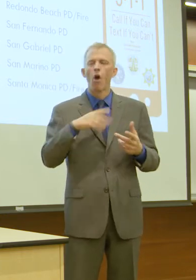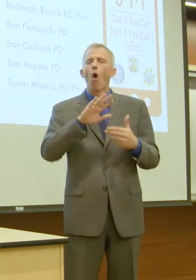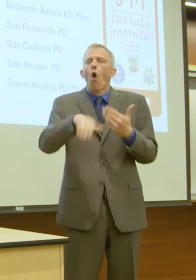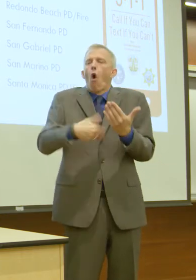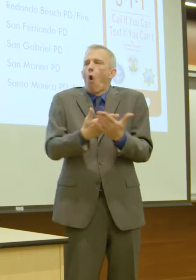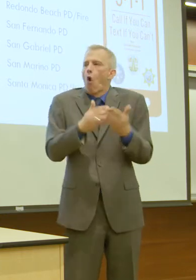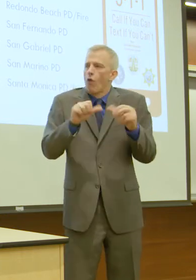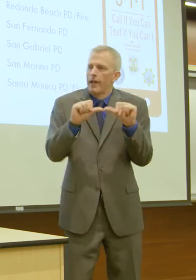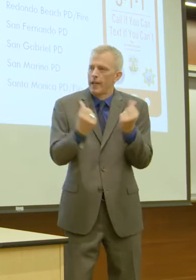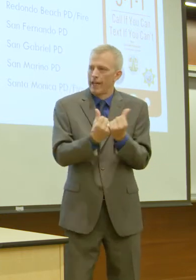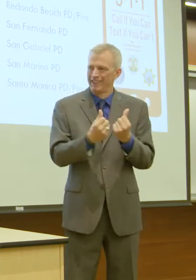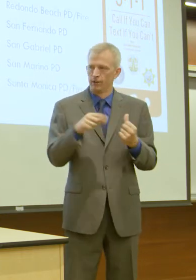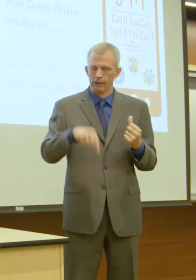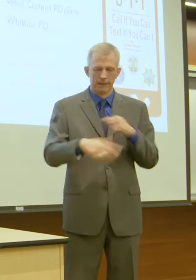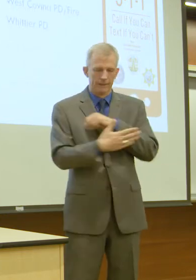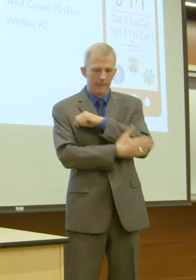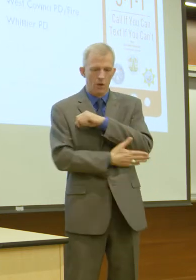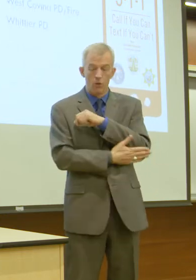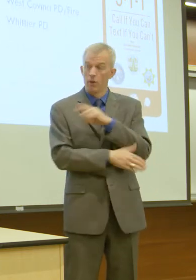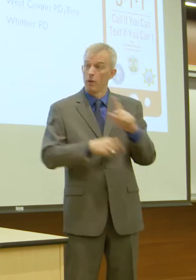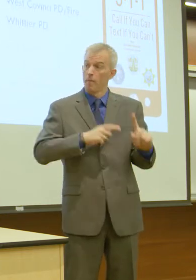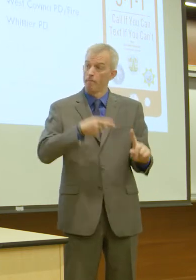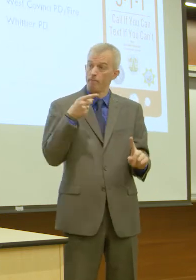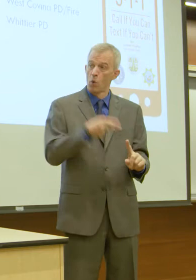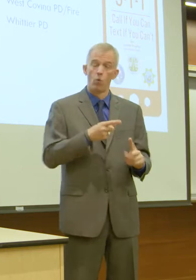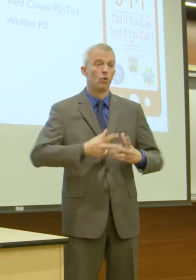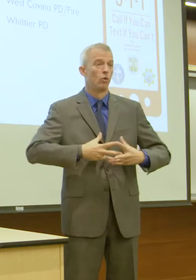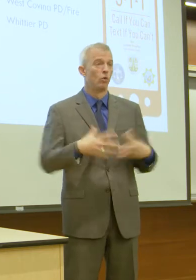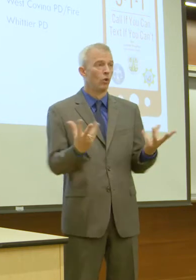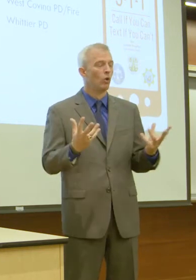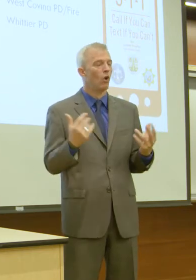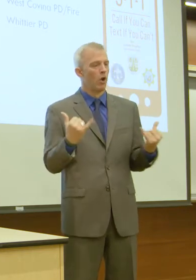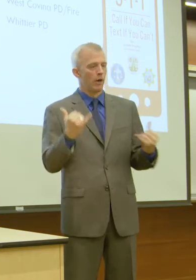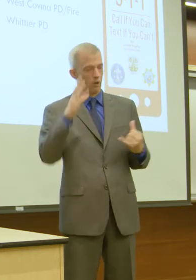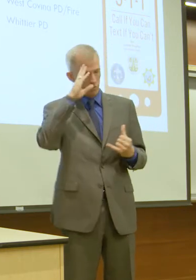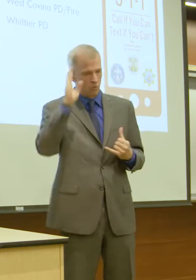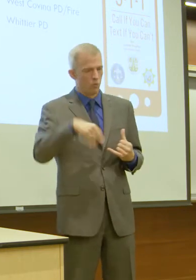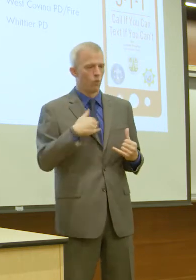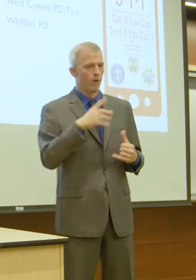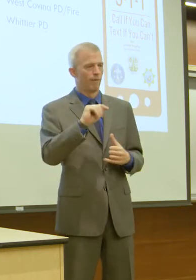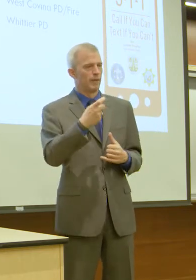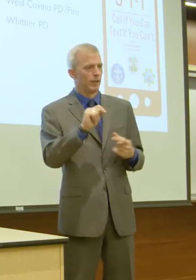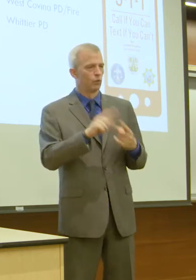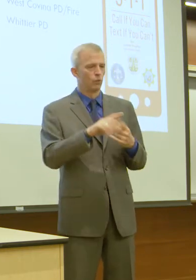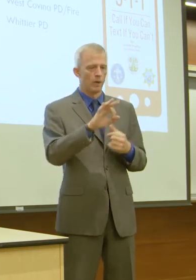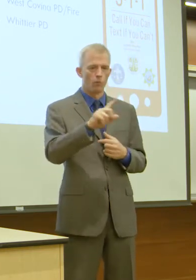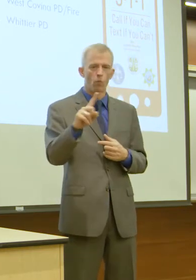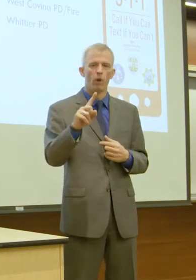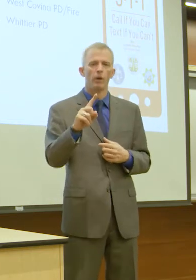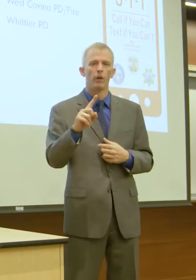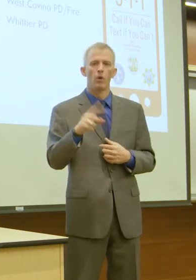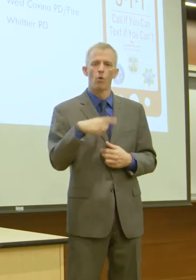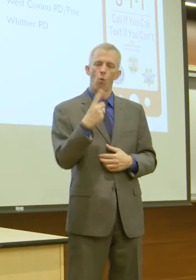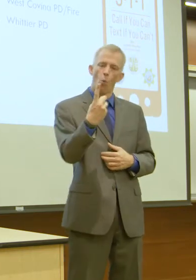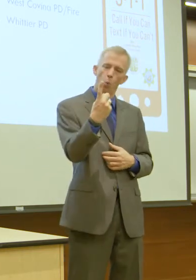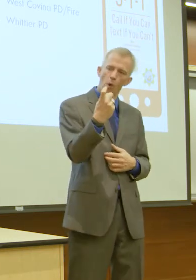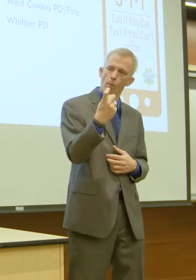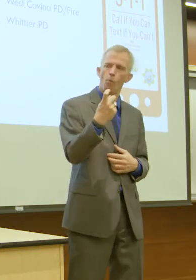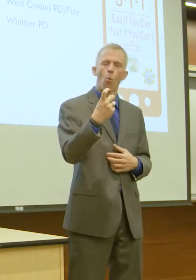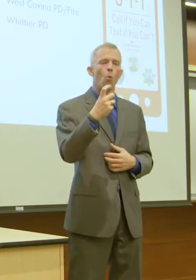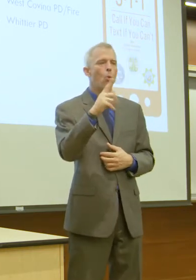This is what it comes down to that now knowing that we have Texas 911 is simply one more tool